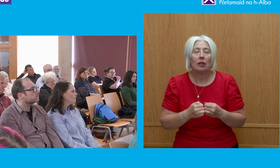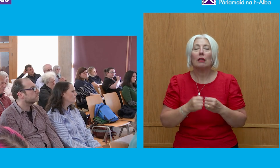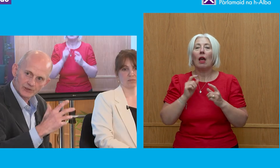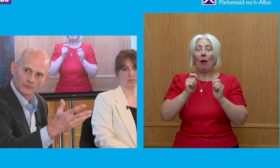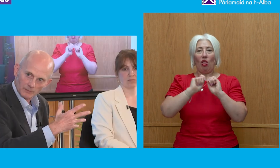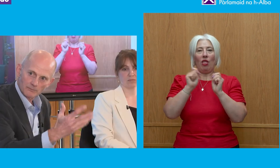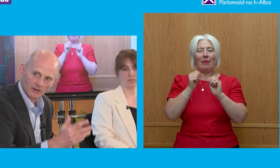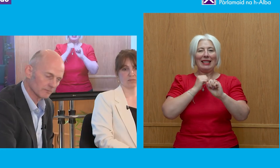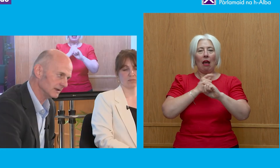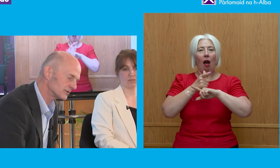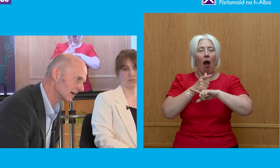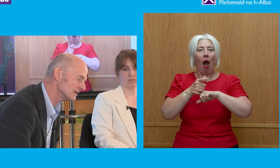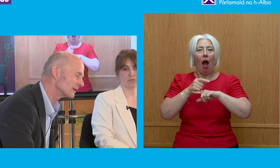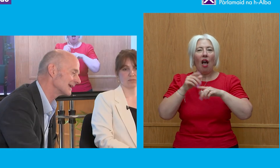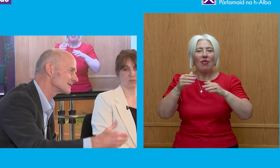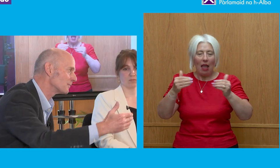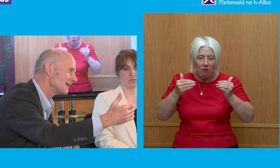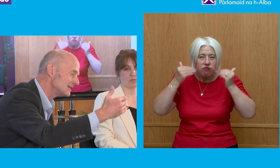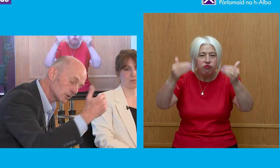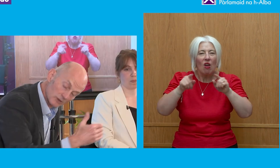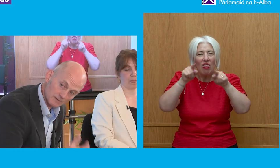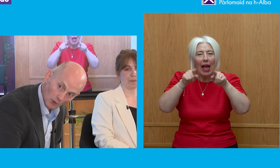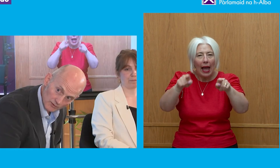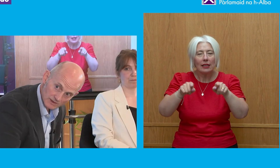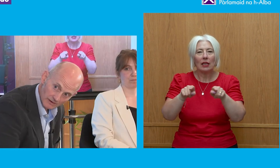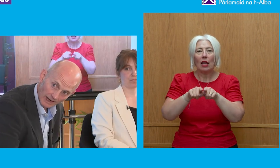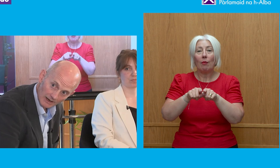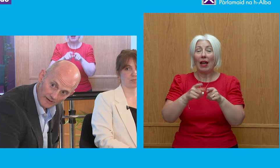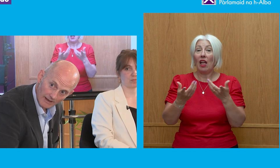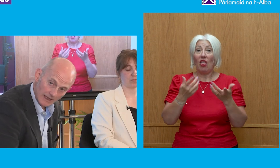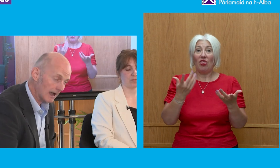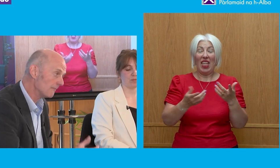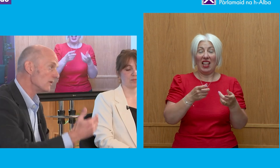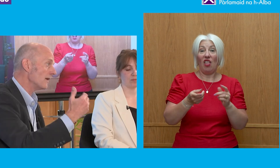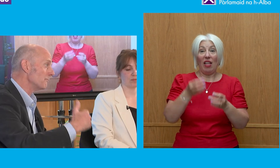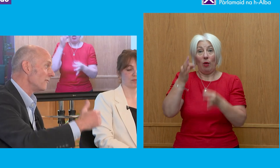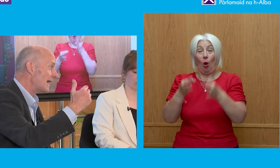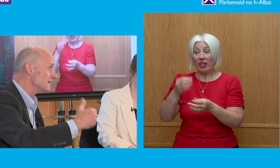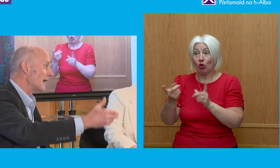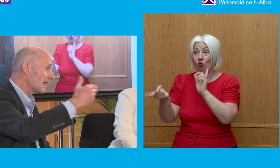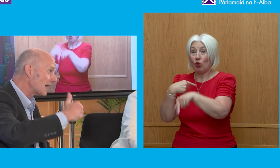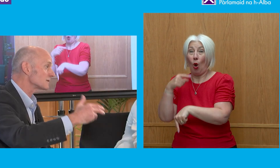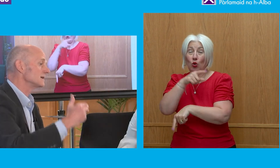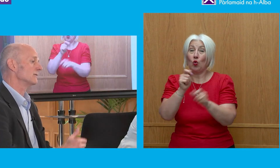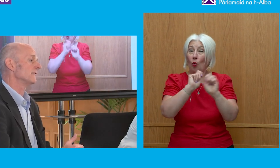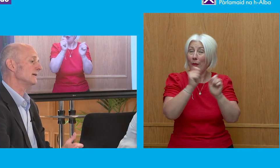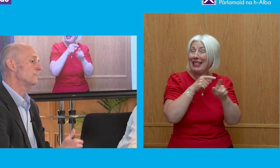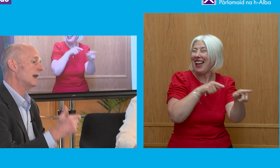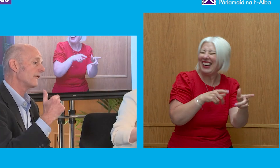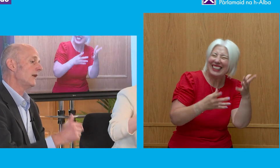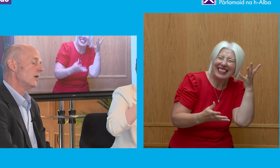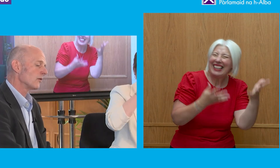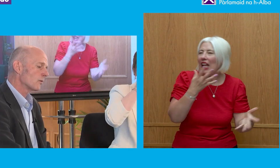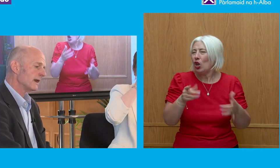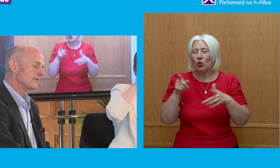drives that agenda, a big part of the media drives it, but it gets the political response to that that then allows it to have an